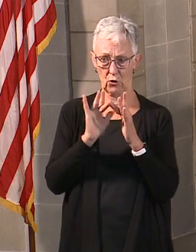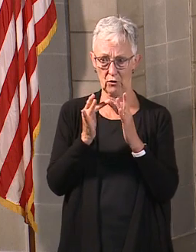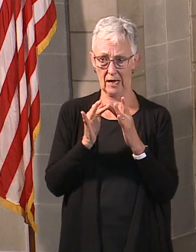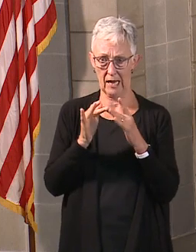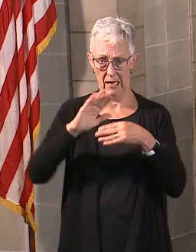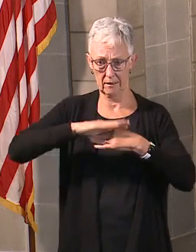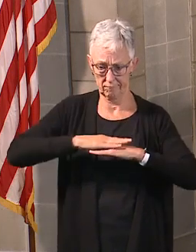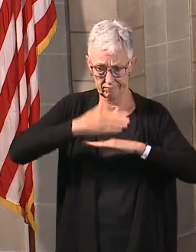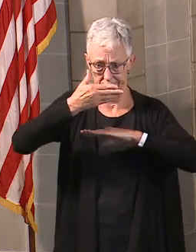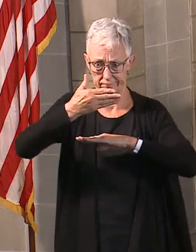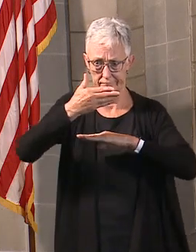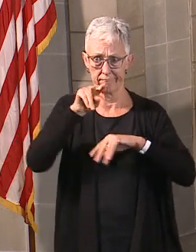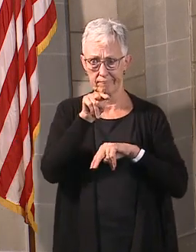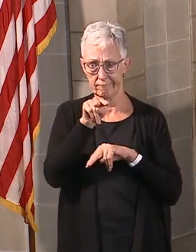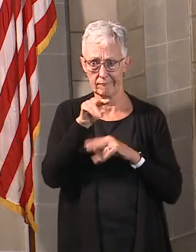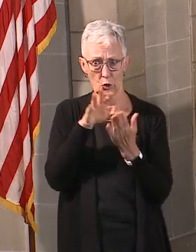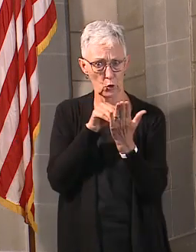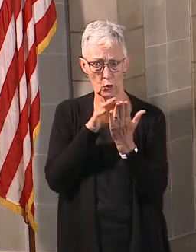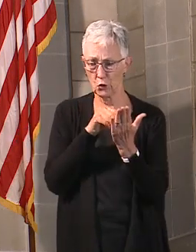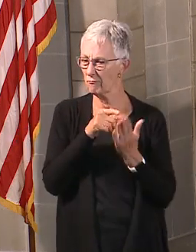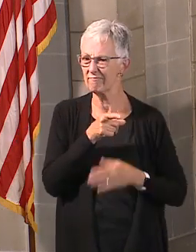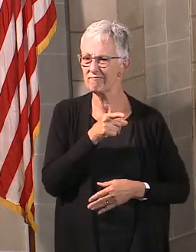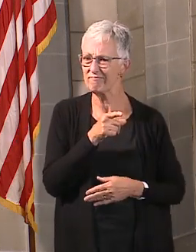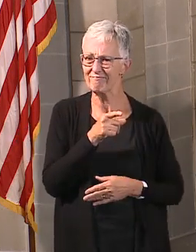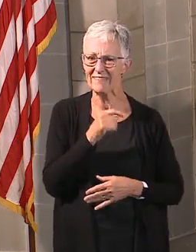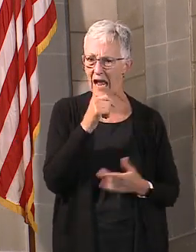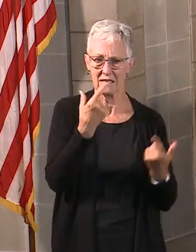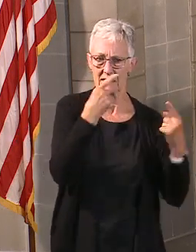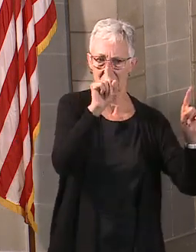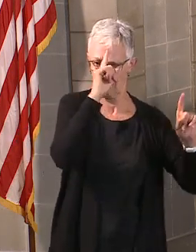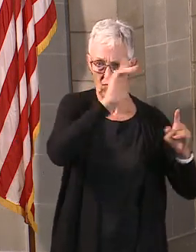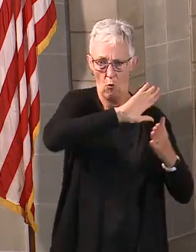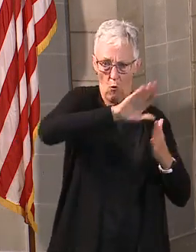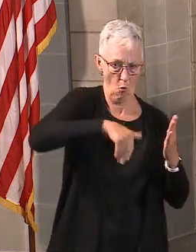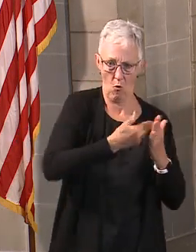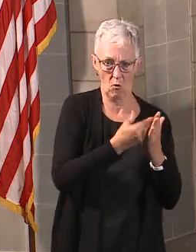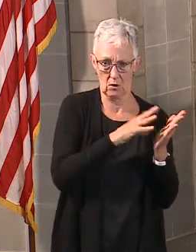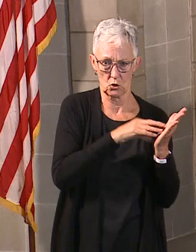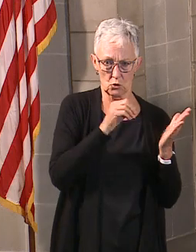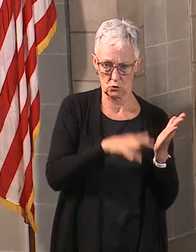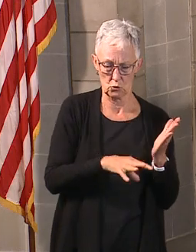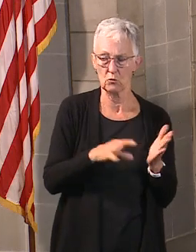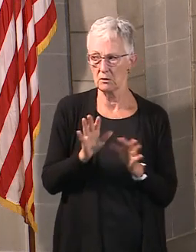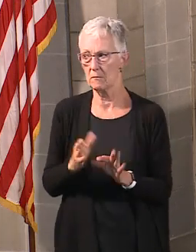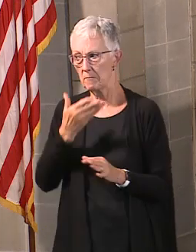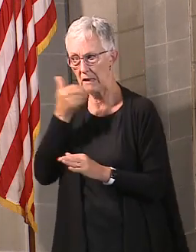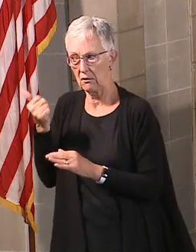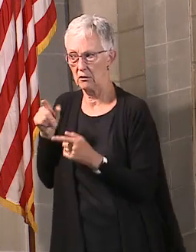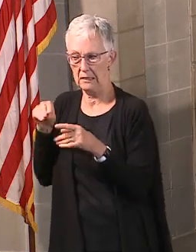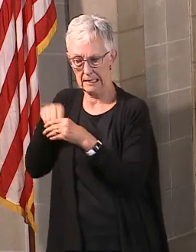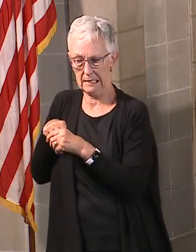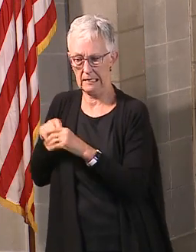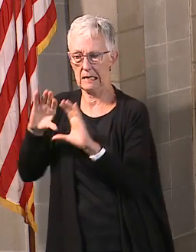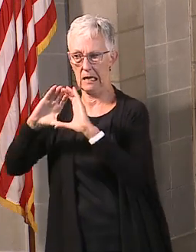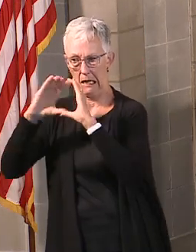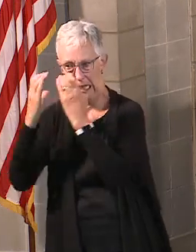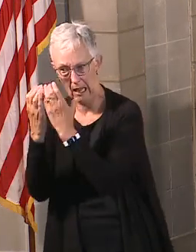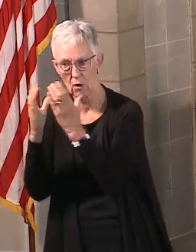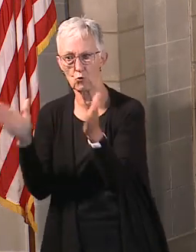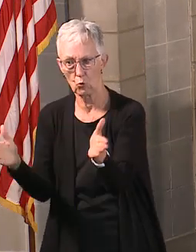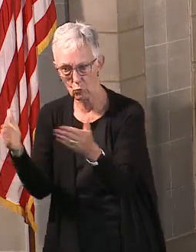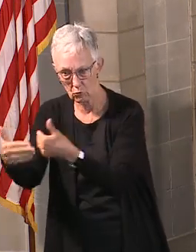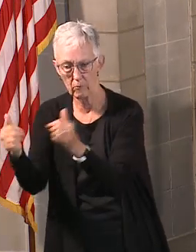those students are going to do better in a classroom environment. So it's important from an academic standpoint that we get kids back in classrooms. But it's also